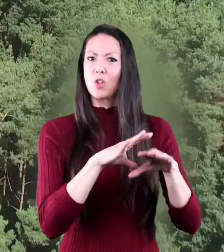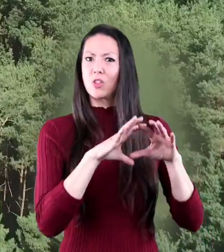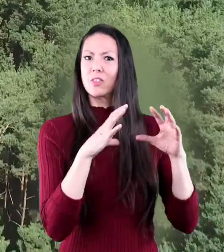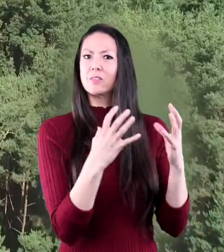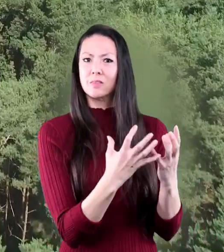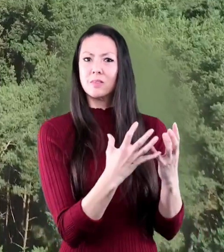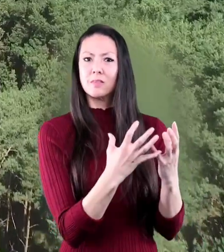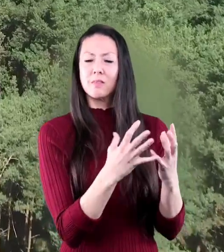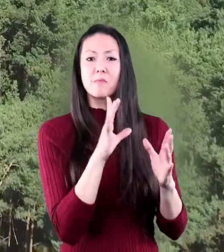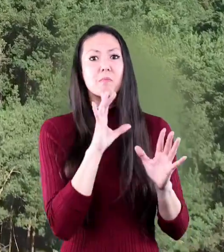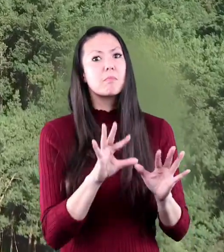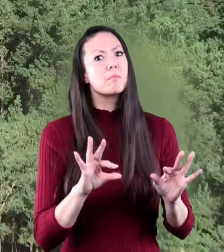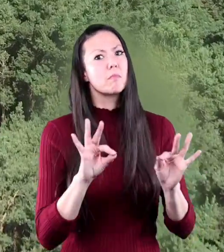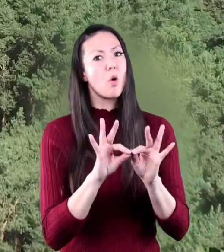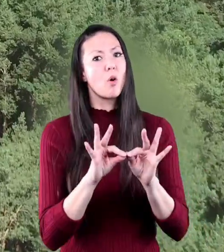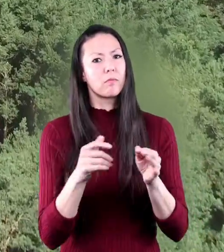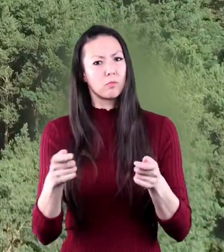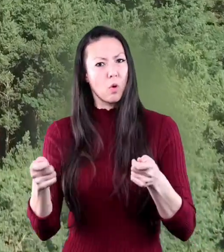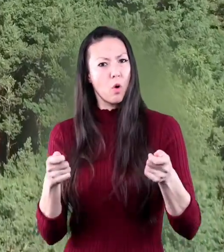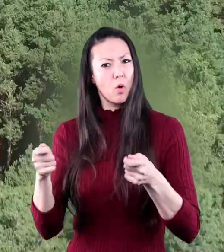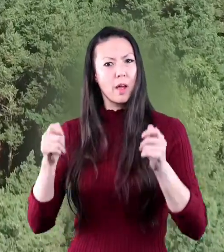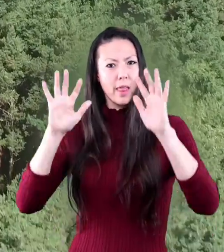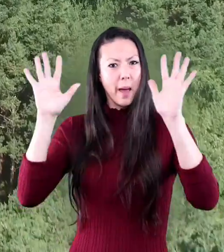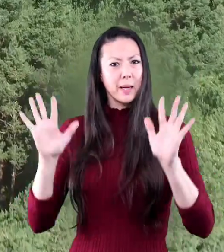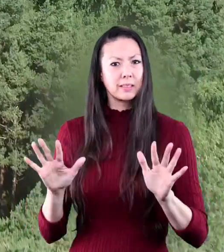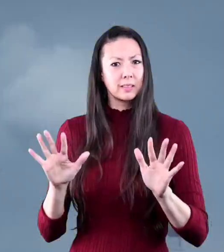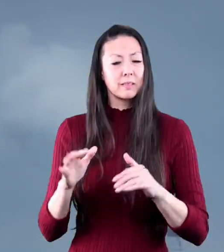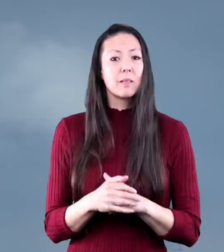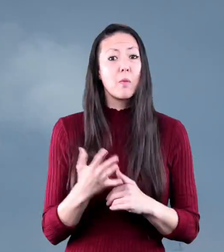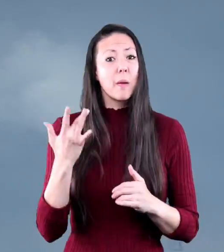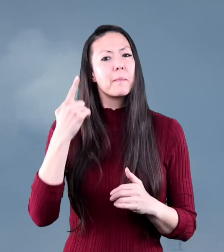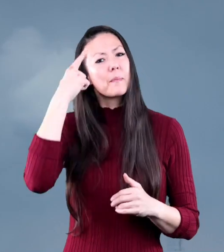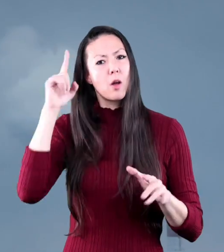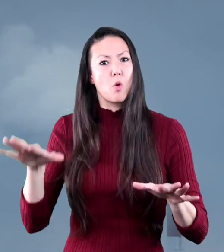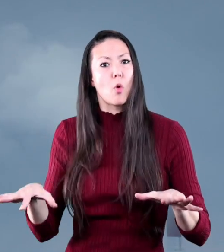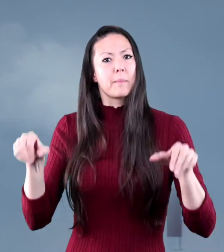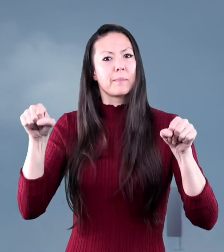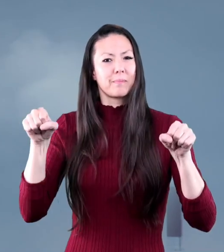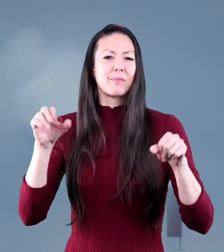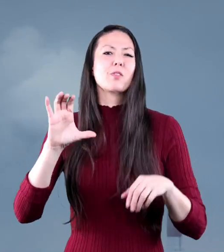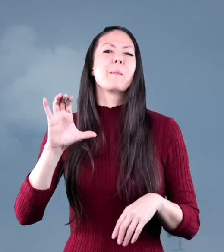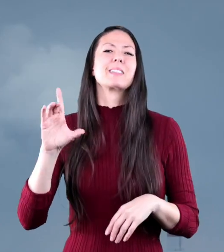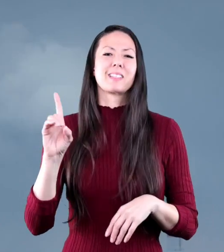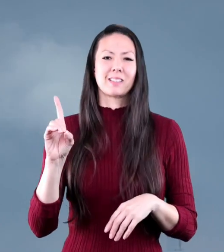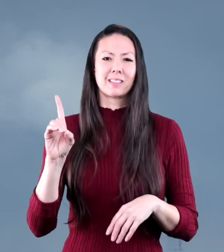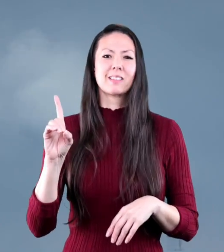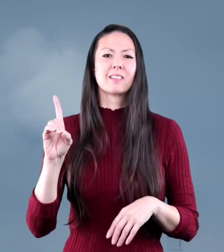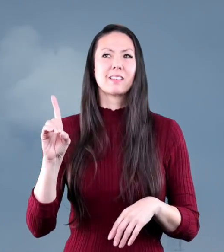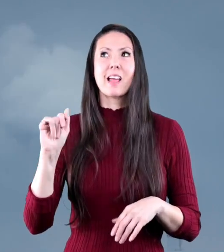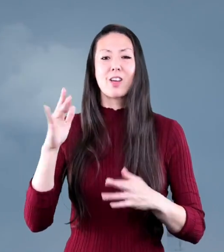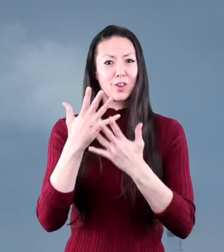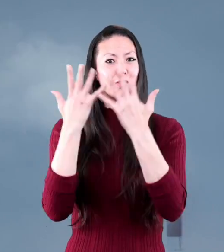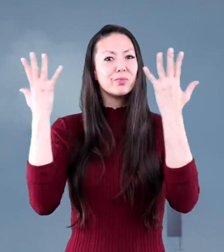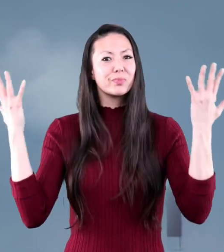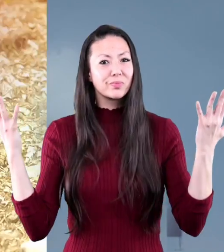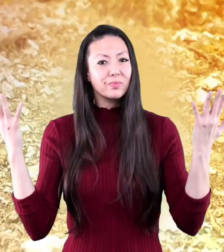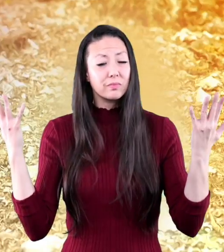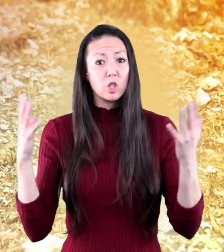surface they are important for climate control because they absorb some of the carbon dioxide in our air too much